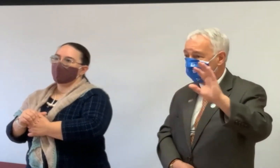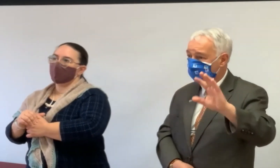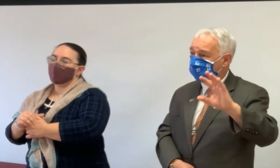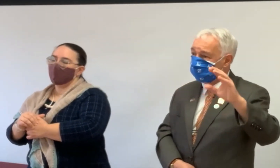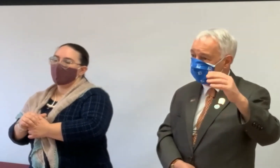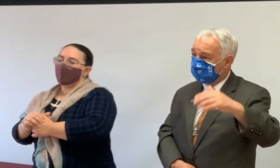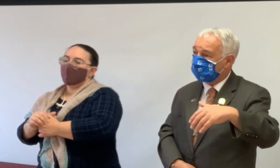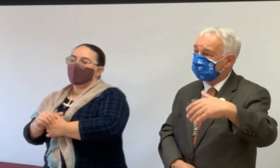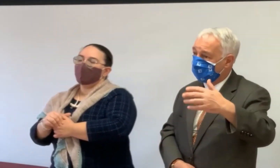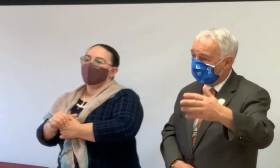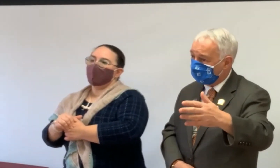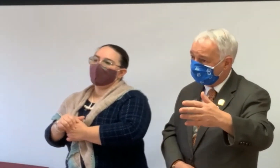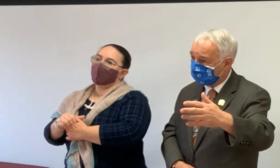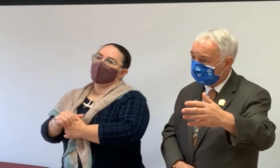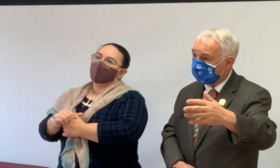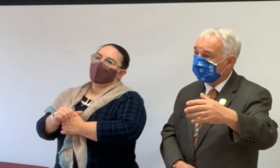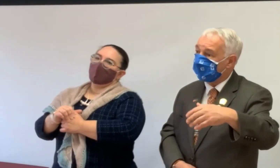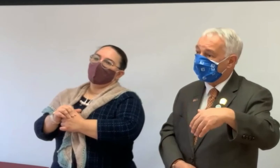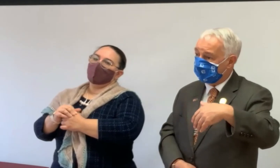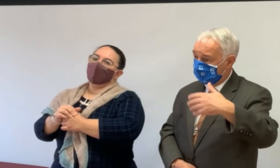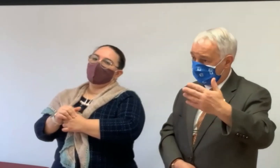quality of service that you deserve.